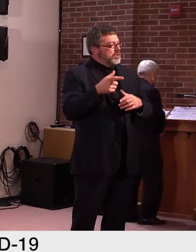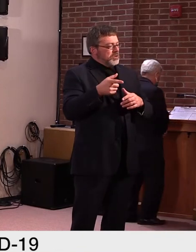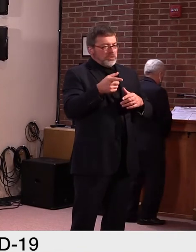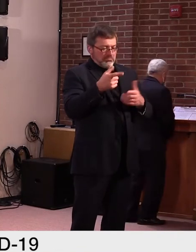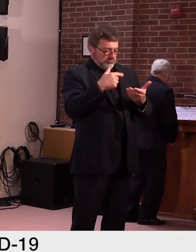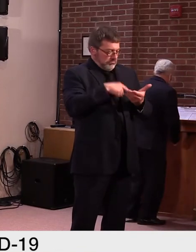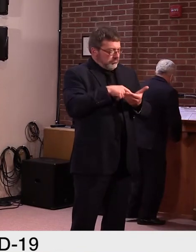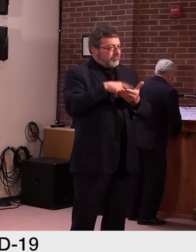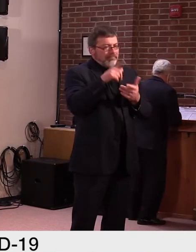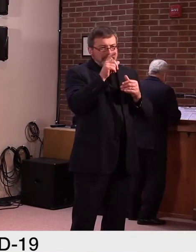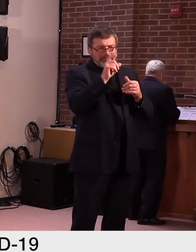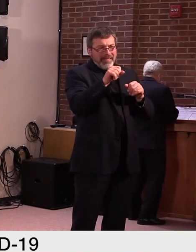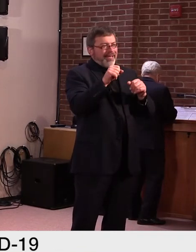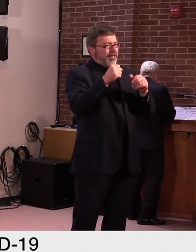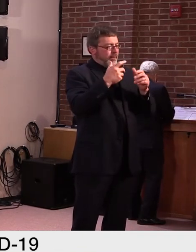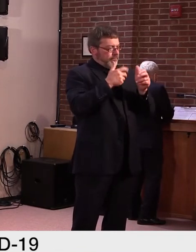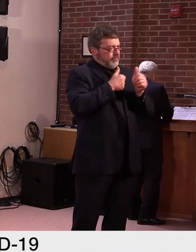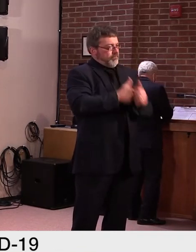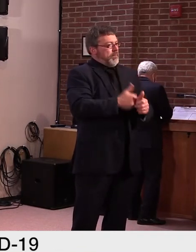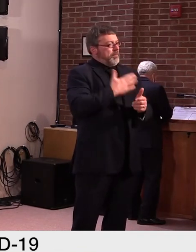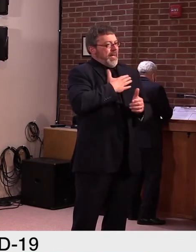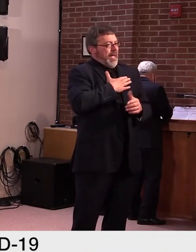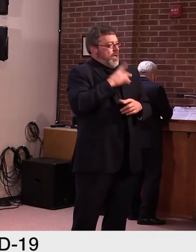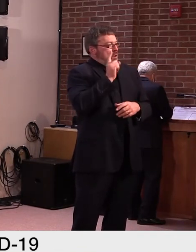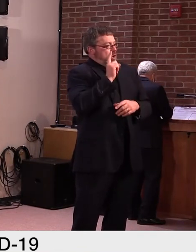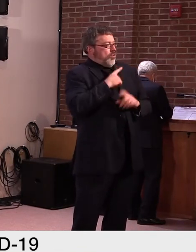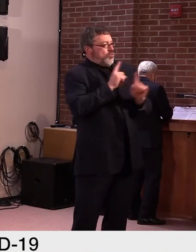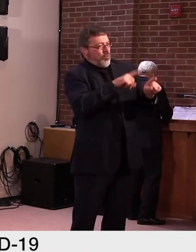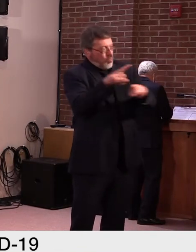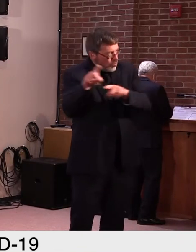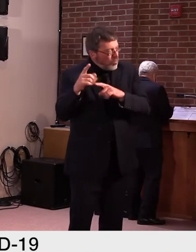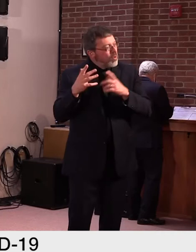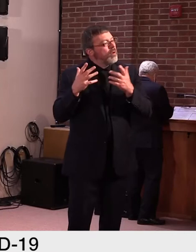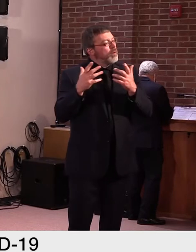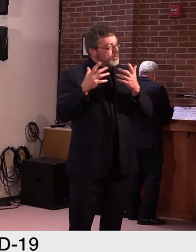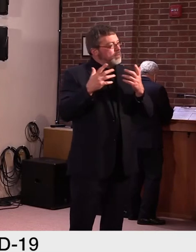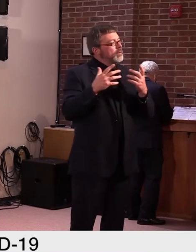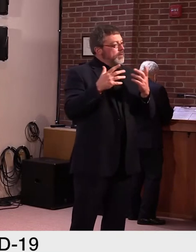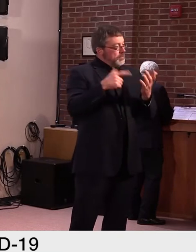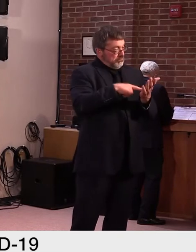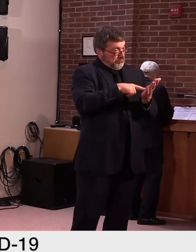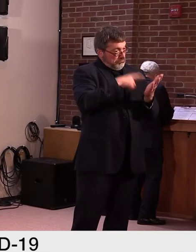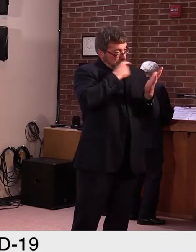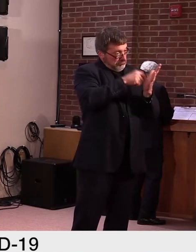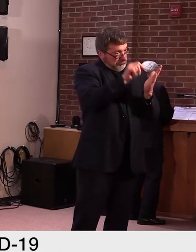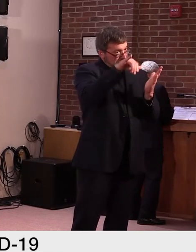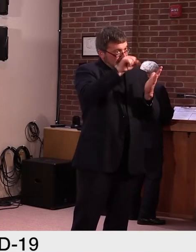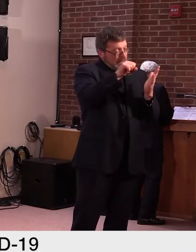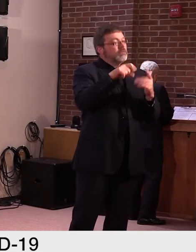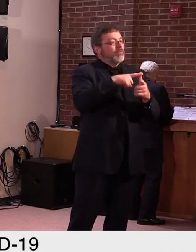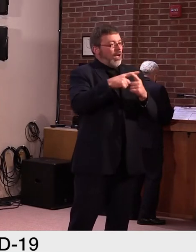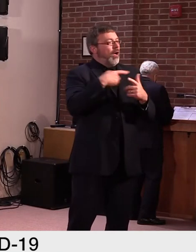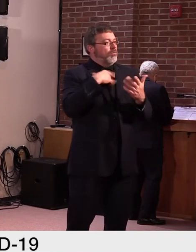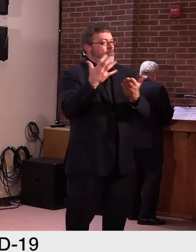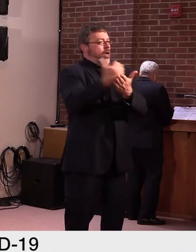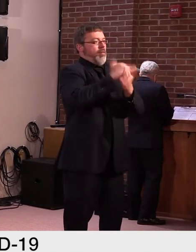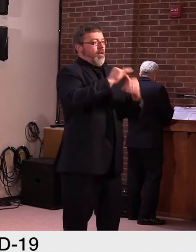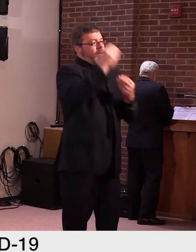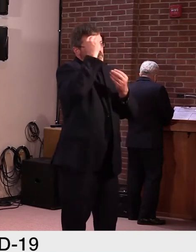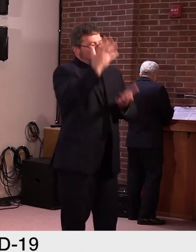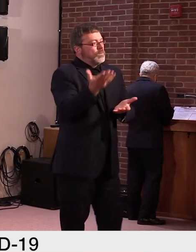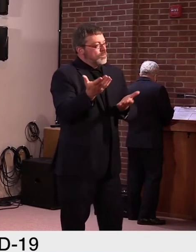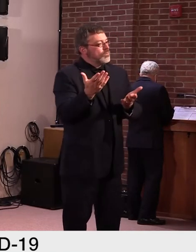anonymized user consented data and they've been providing that to academic, um, institutions and to, um,